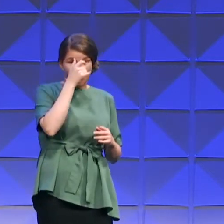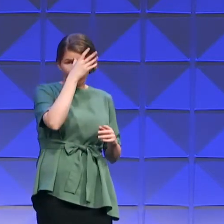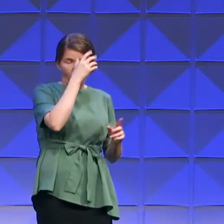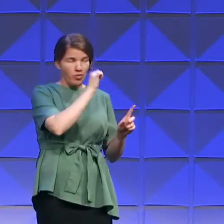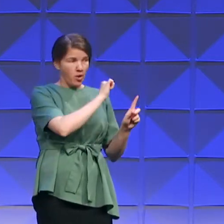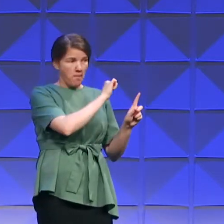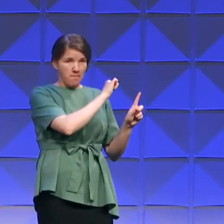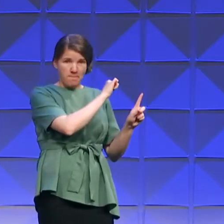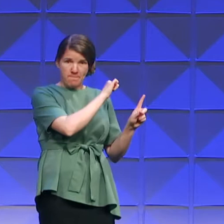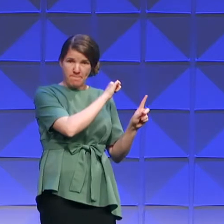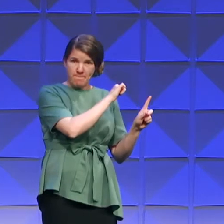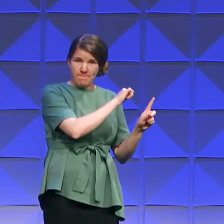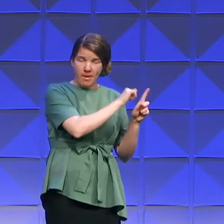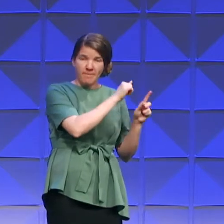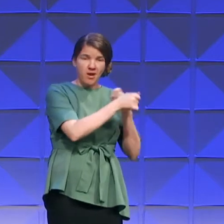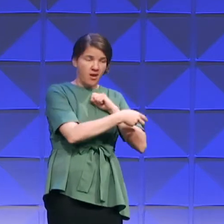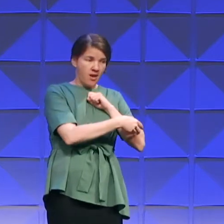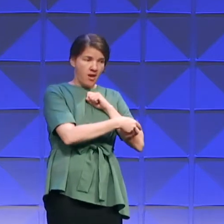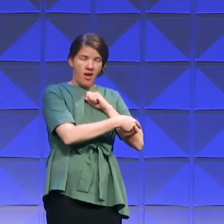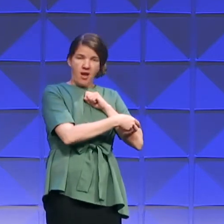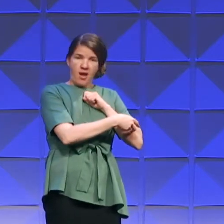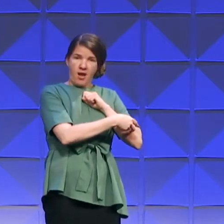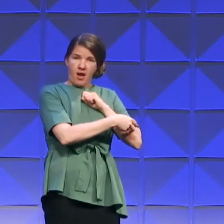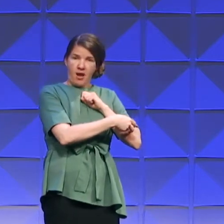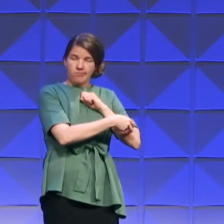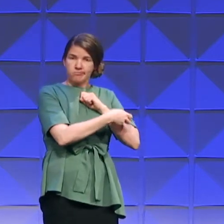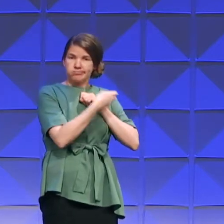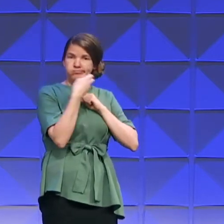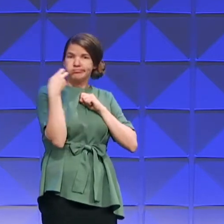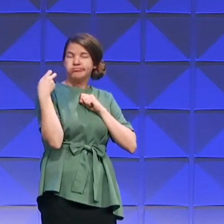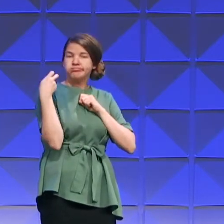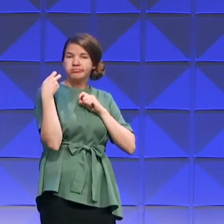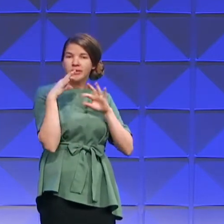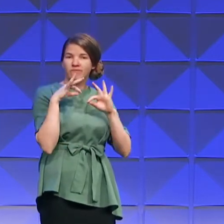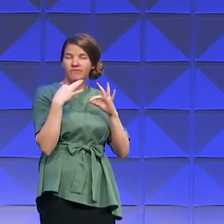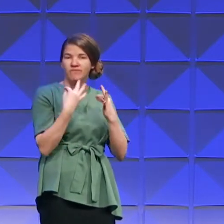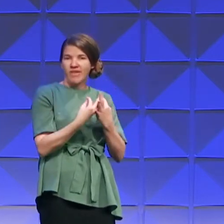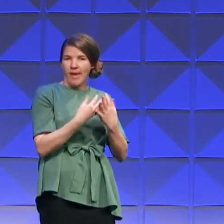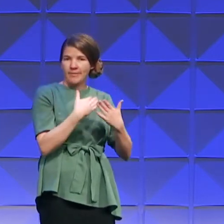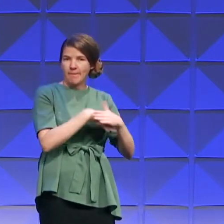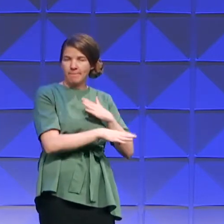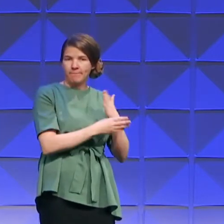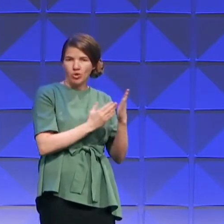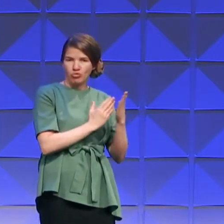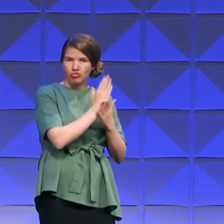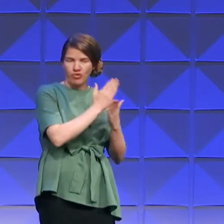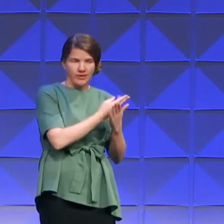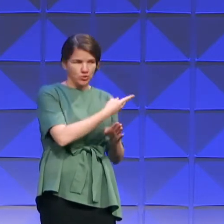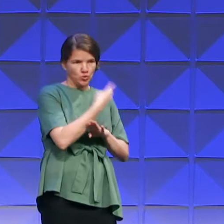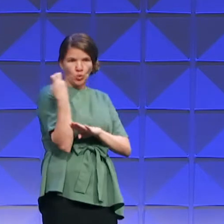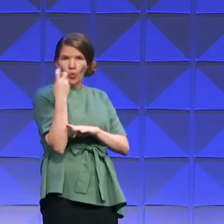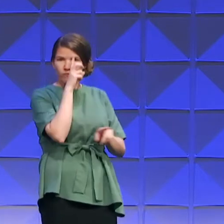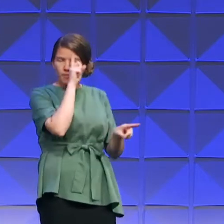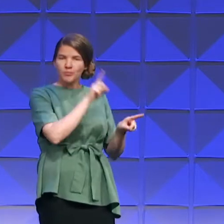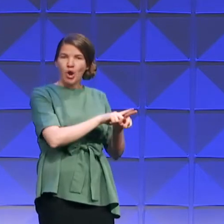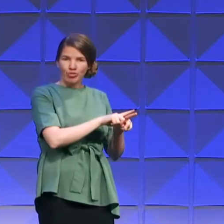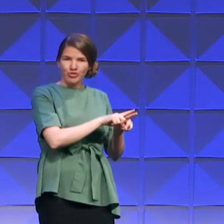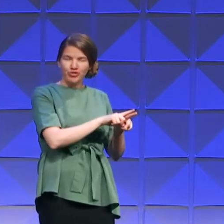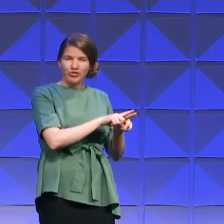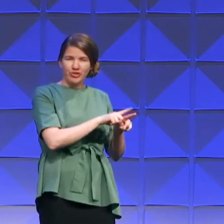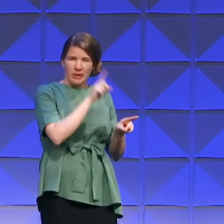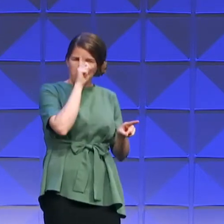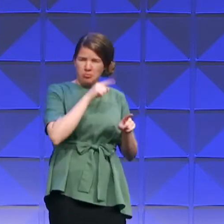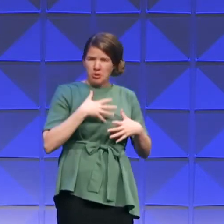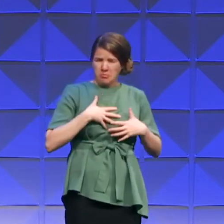inheritance. And as he has received the inheritance, he is fleeing the vengeance of his